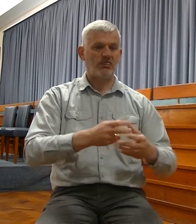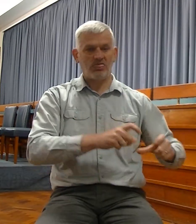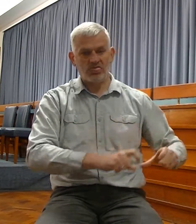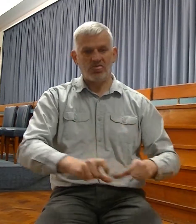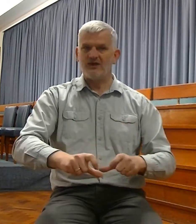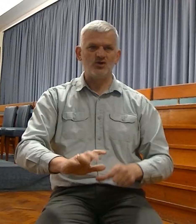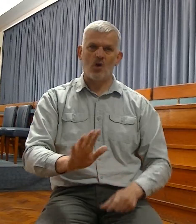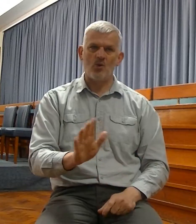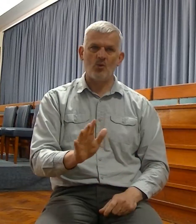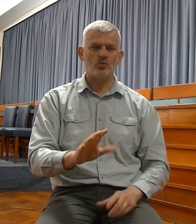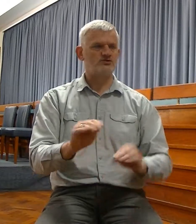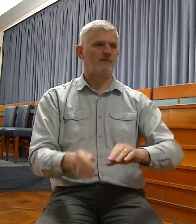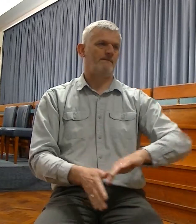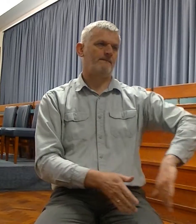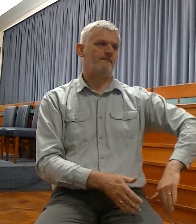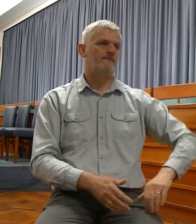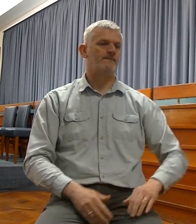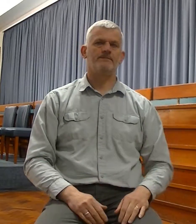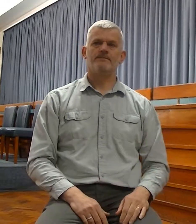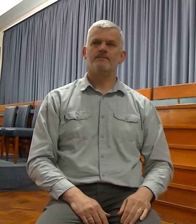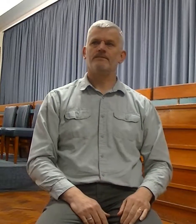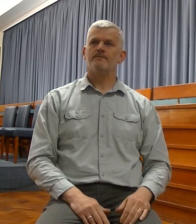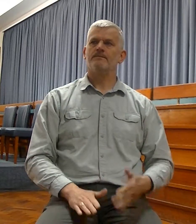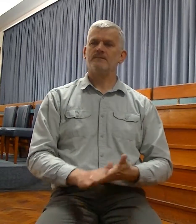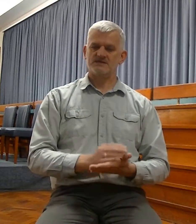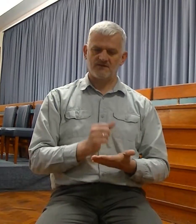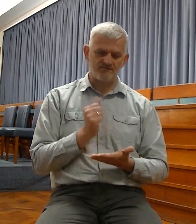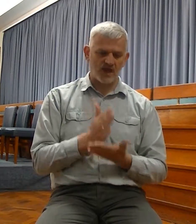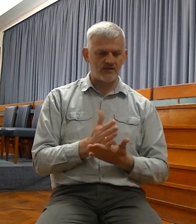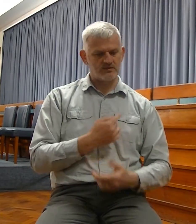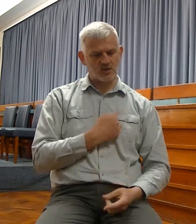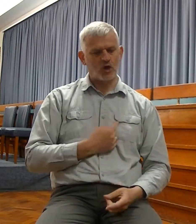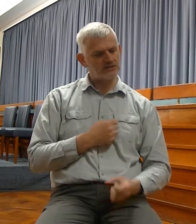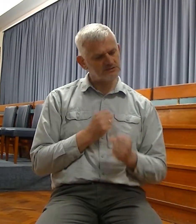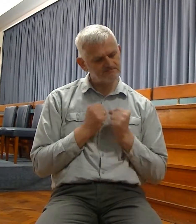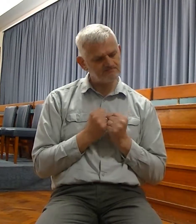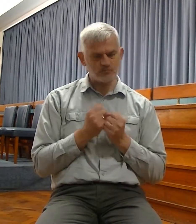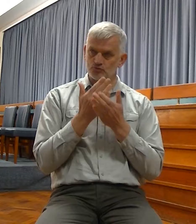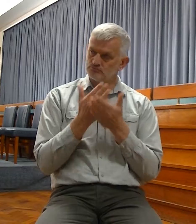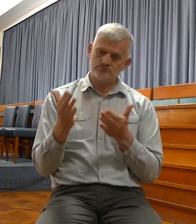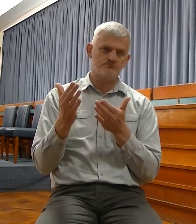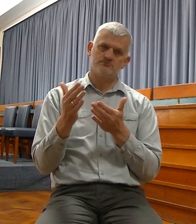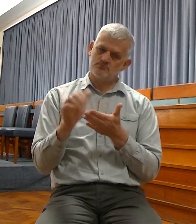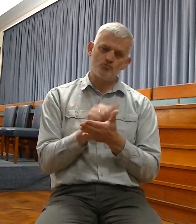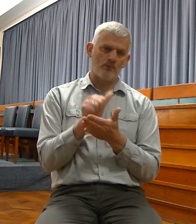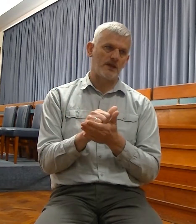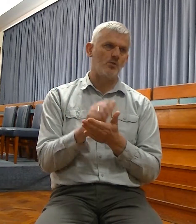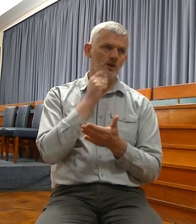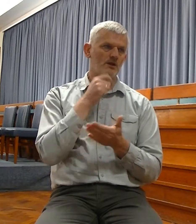revival of sincere faith and sincere religion. Look at verse 18, It is an